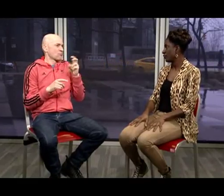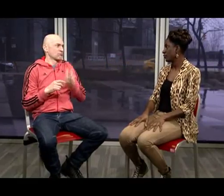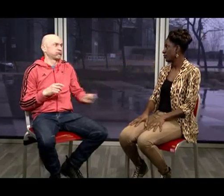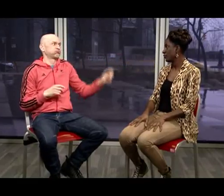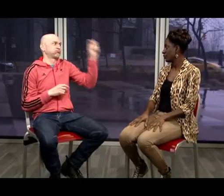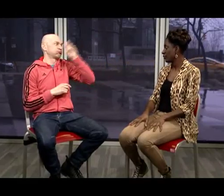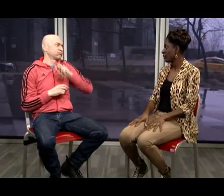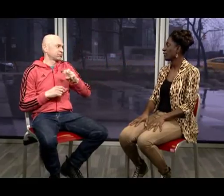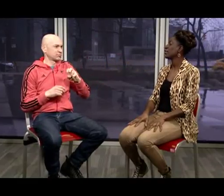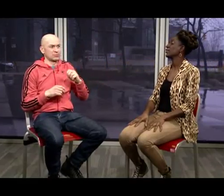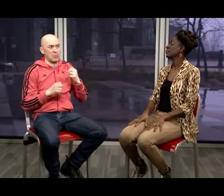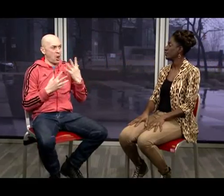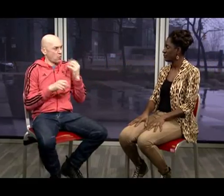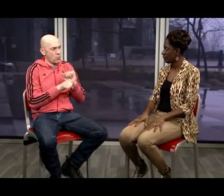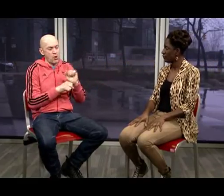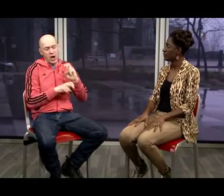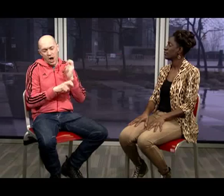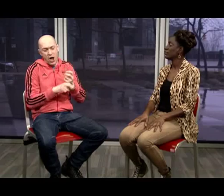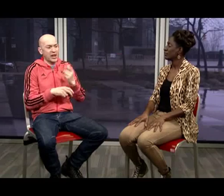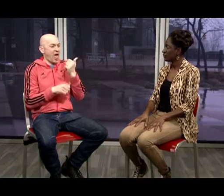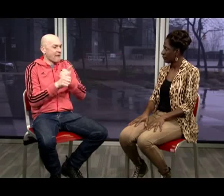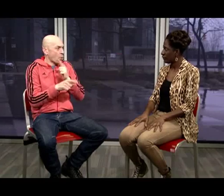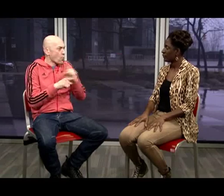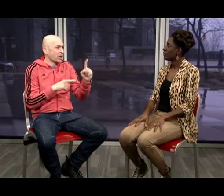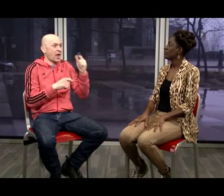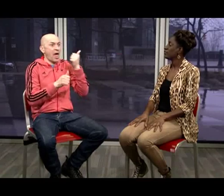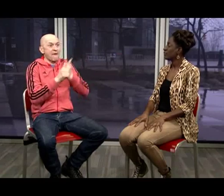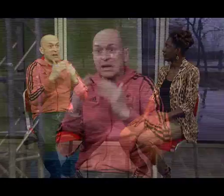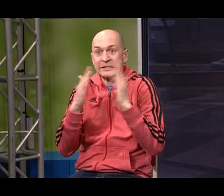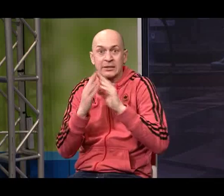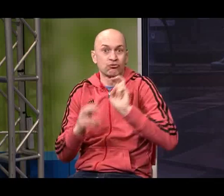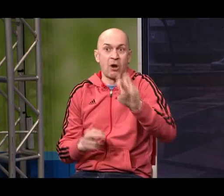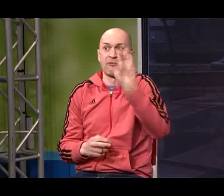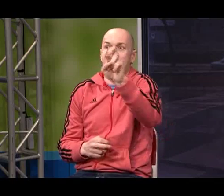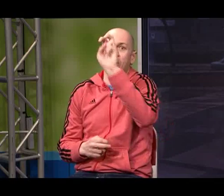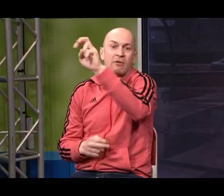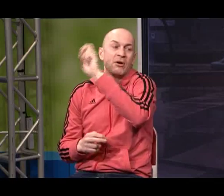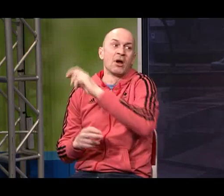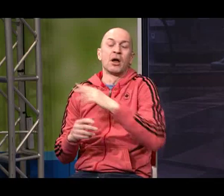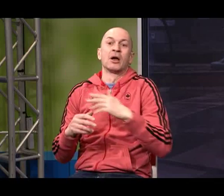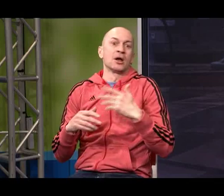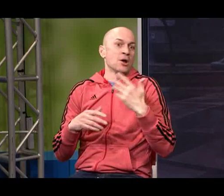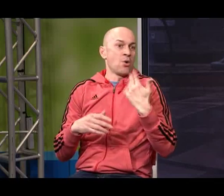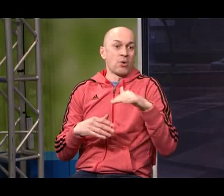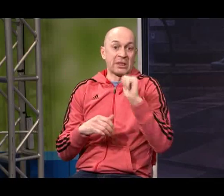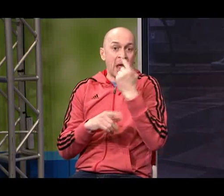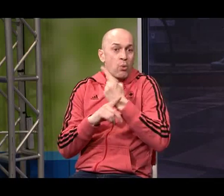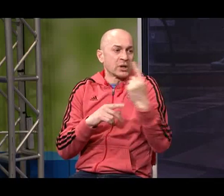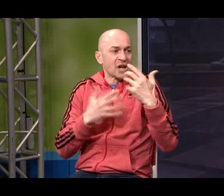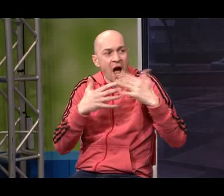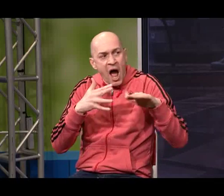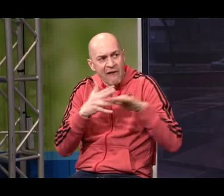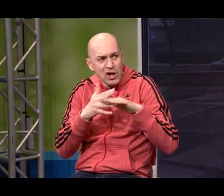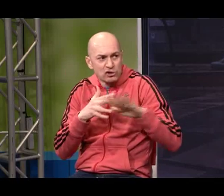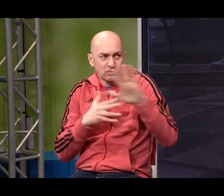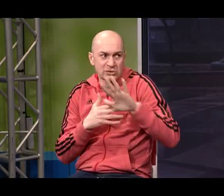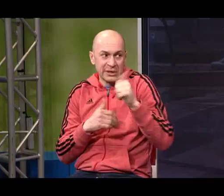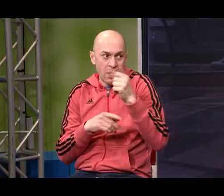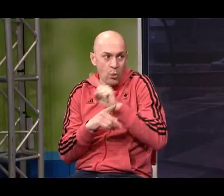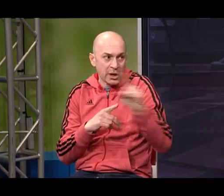not working I need a break from all that road work It's very difficult being on the road for weeks on end traveling I think